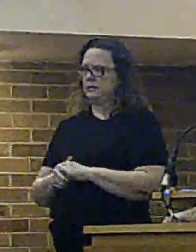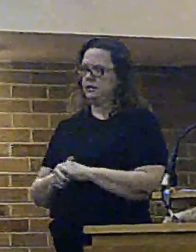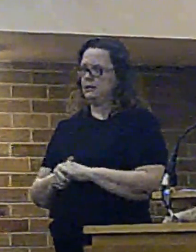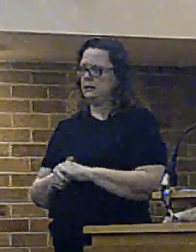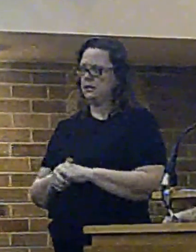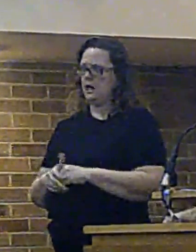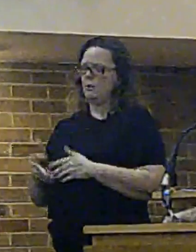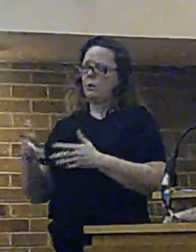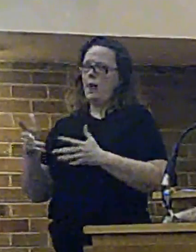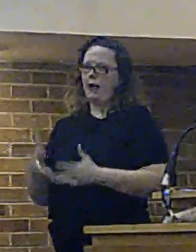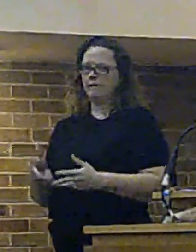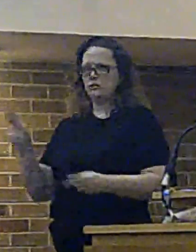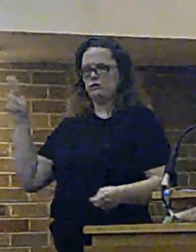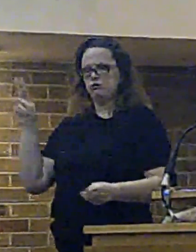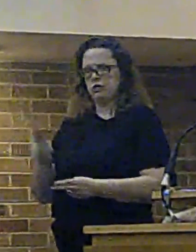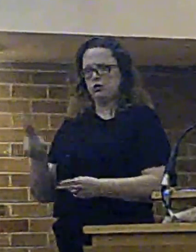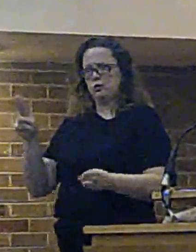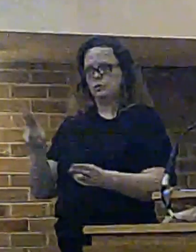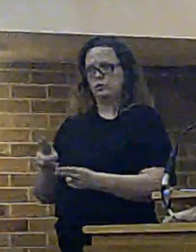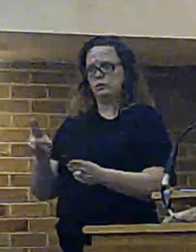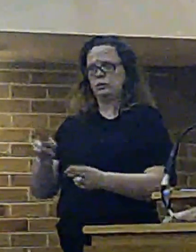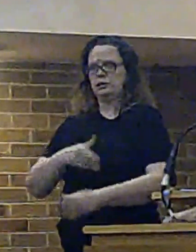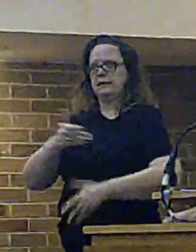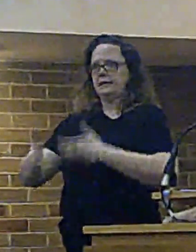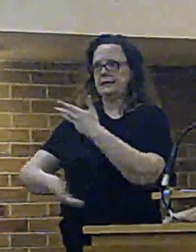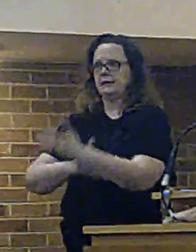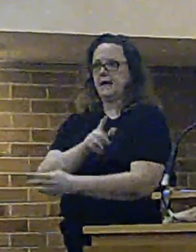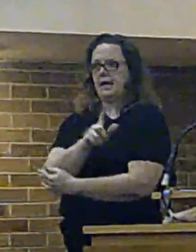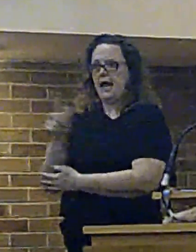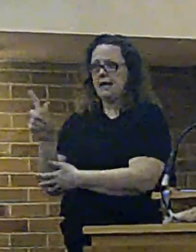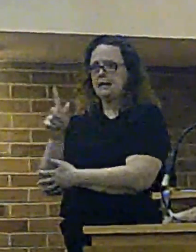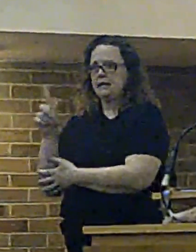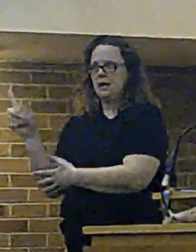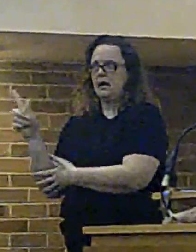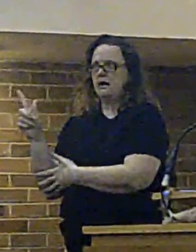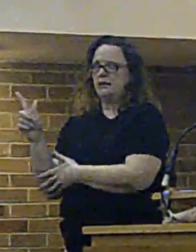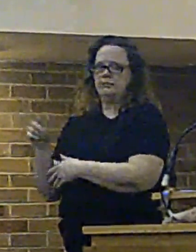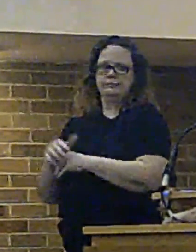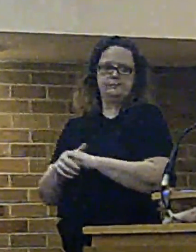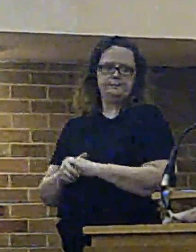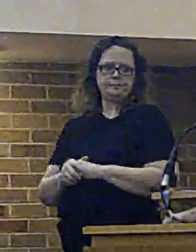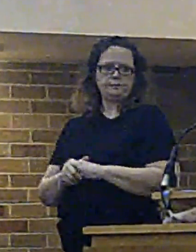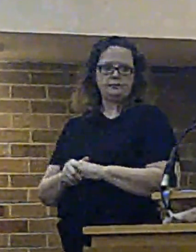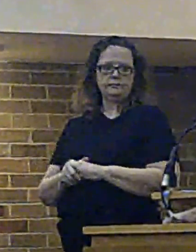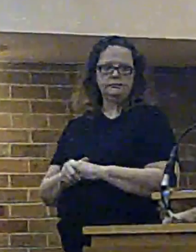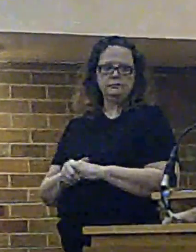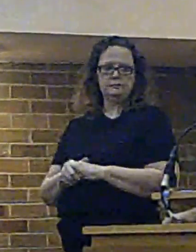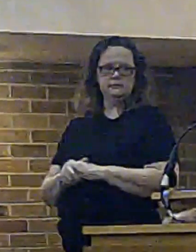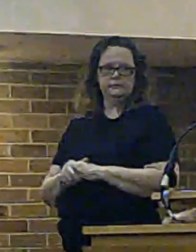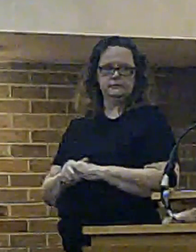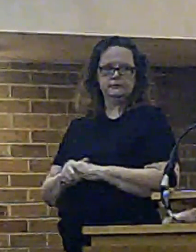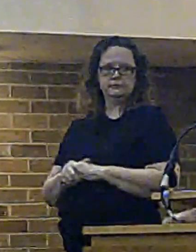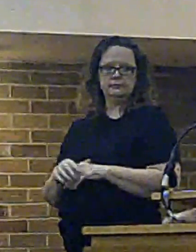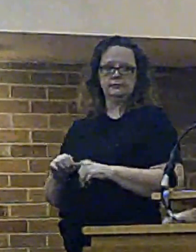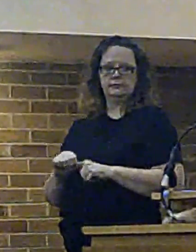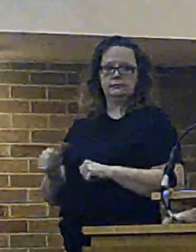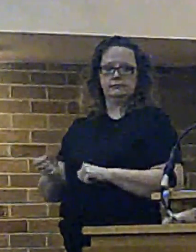we will have to deliver, some of which I will speak to as we move through the presentation. Move on, please, Vicky.